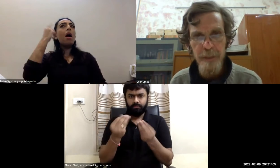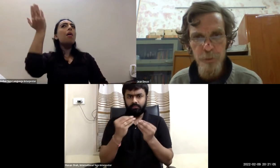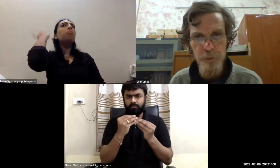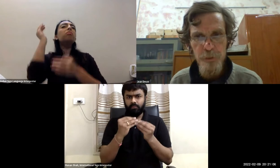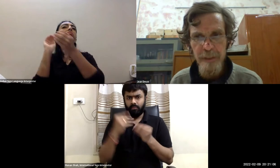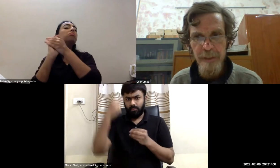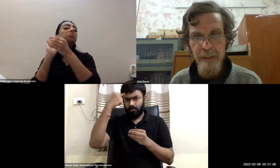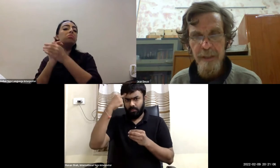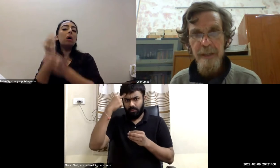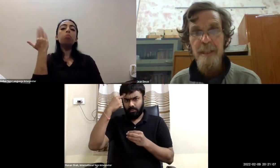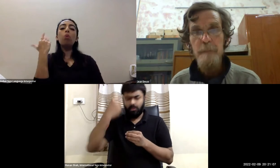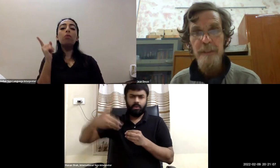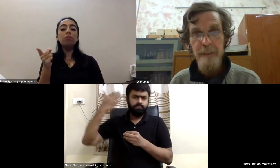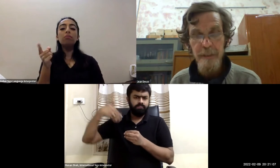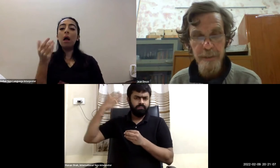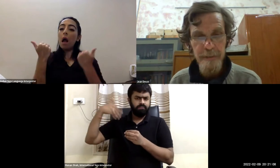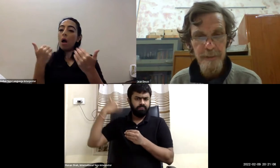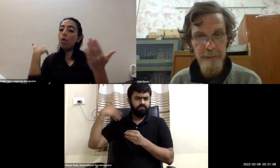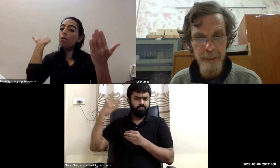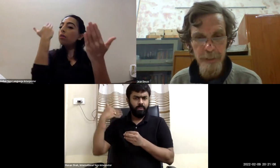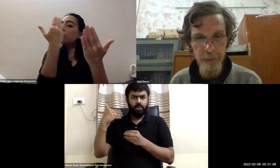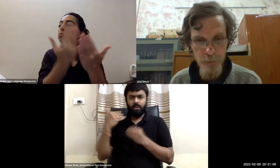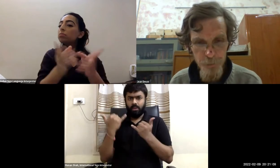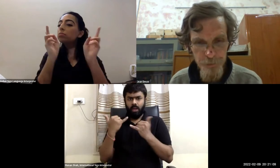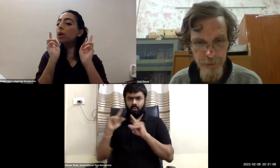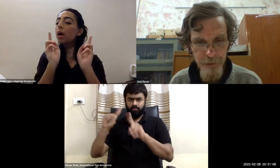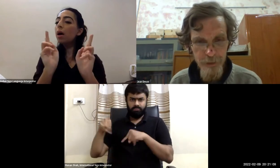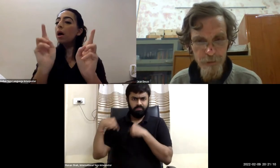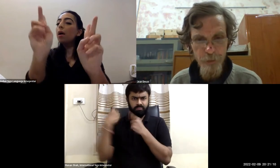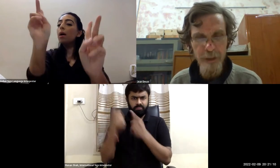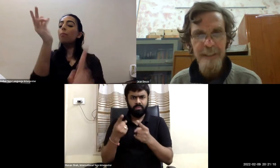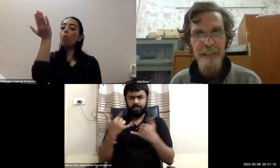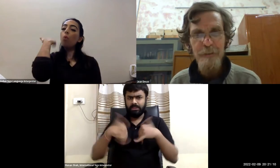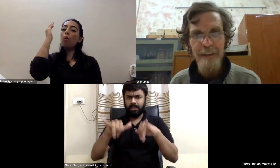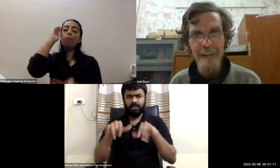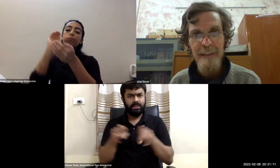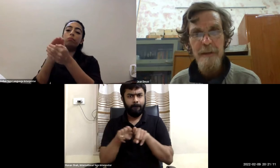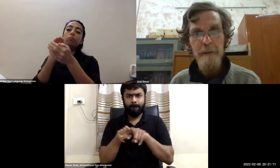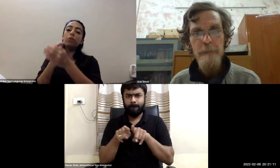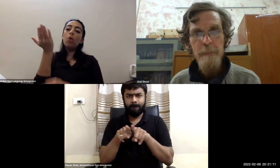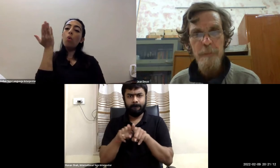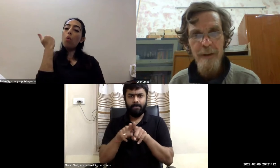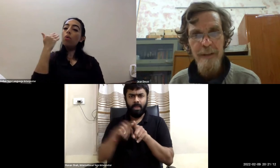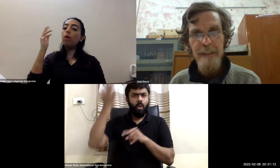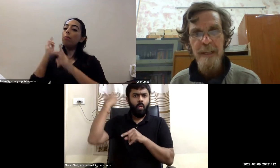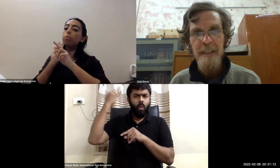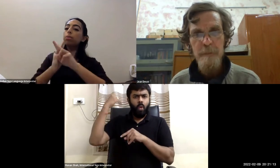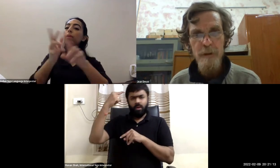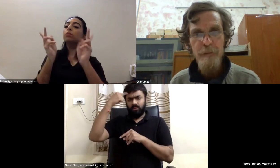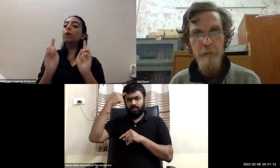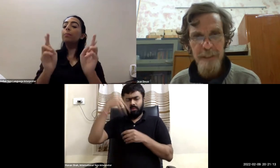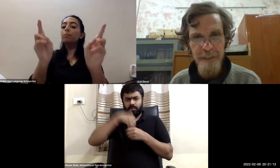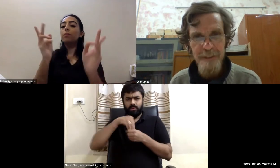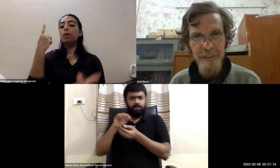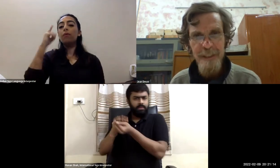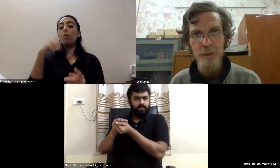still being used today and in particular it is still being used for identifying people eligible